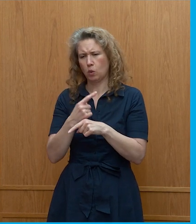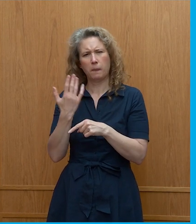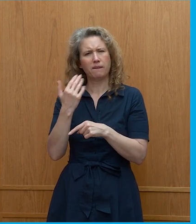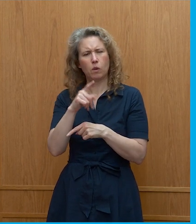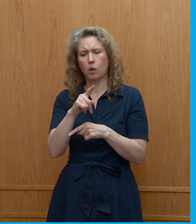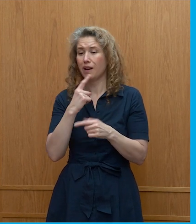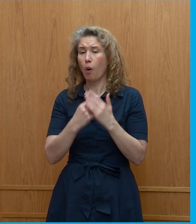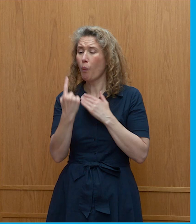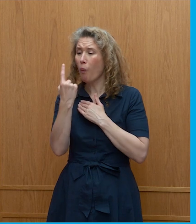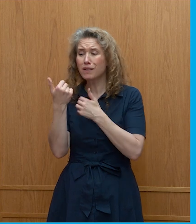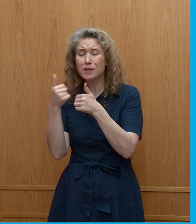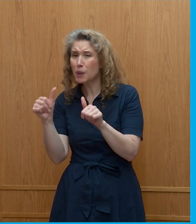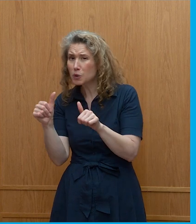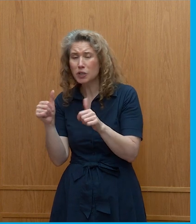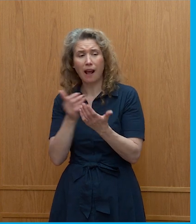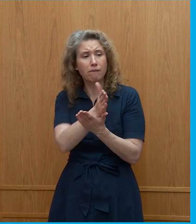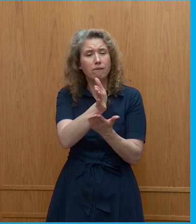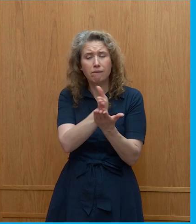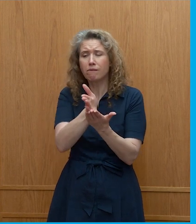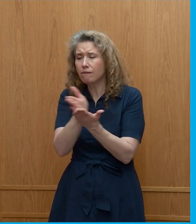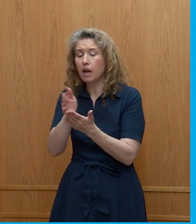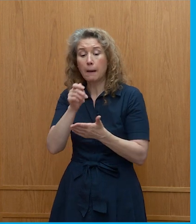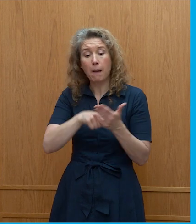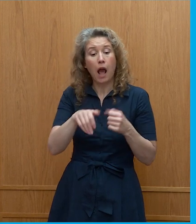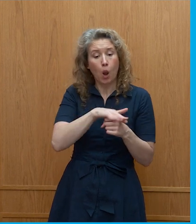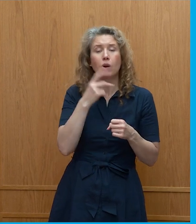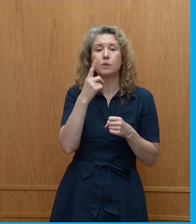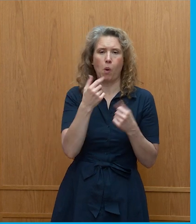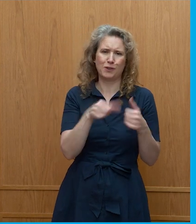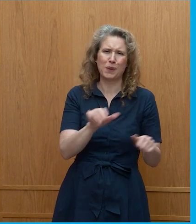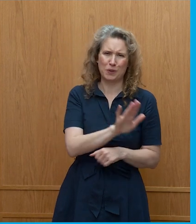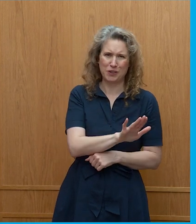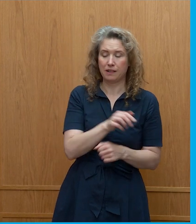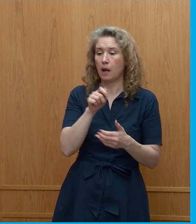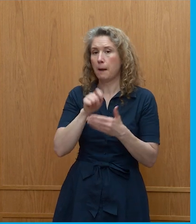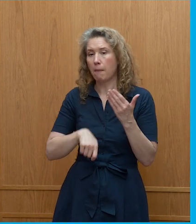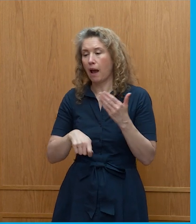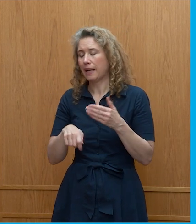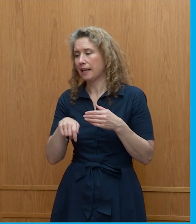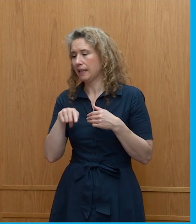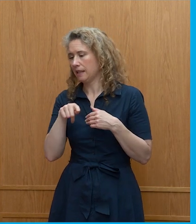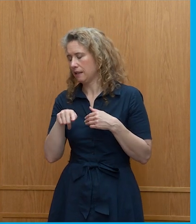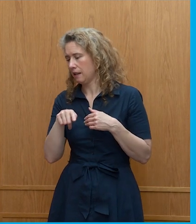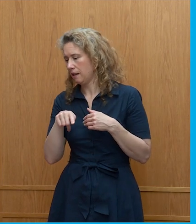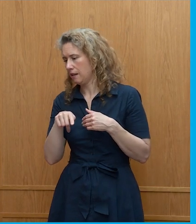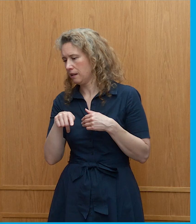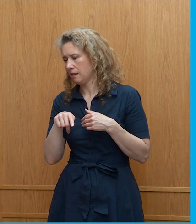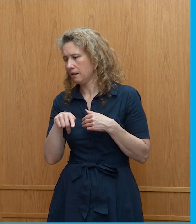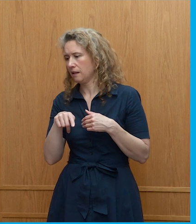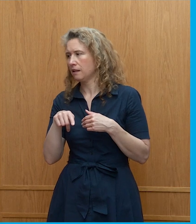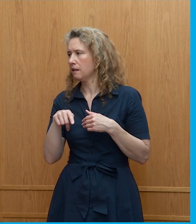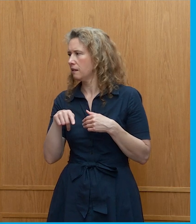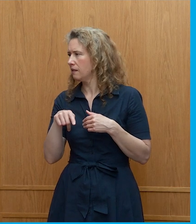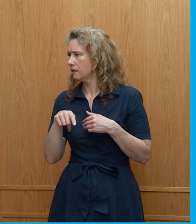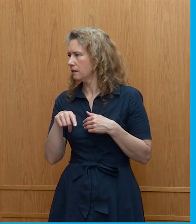it's not just one solution there's multiple solutions buying locally is one of them uh buying fish instead of yeah buying and eating fish instead of